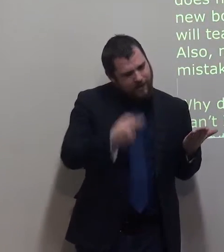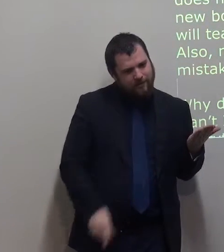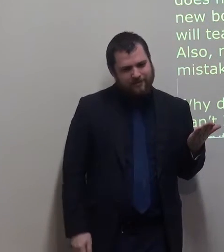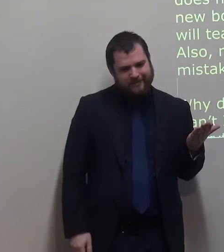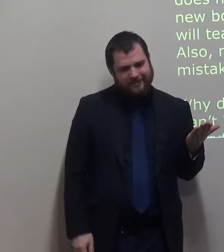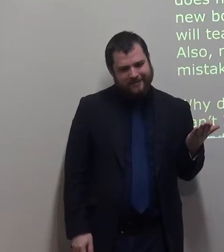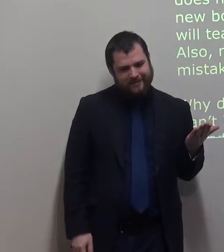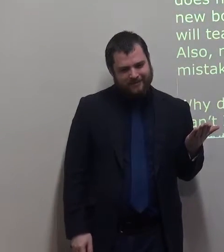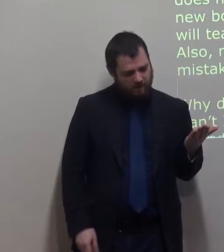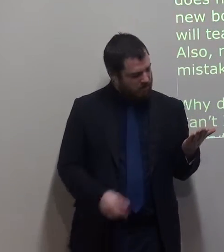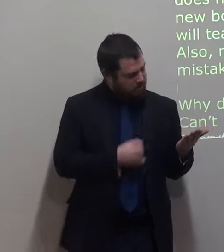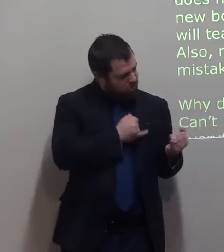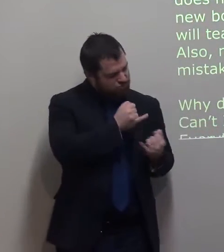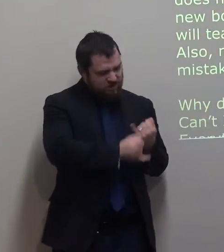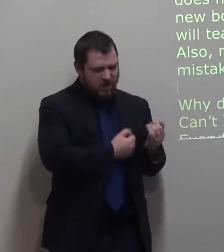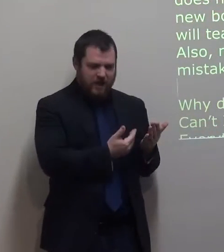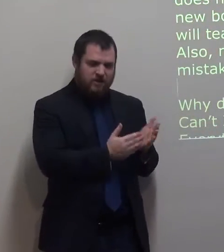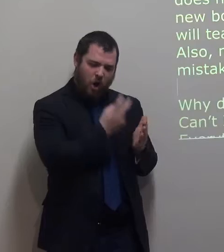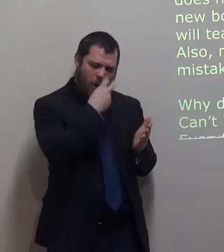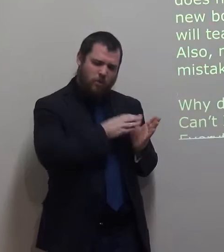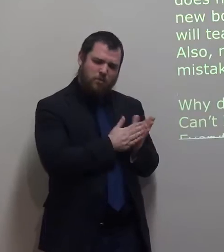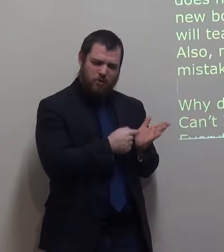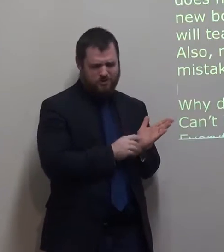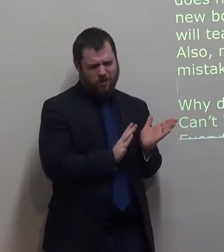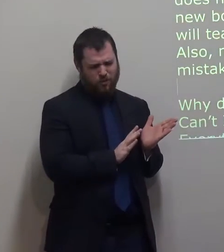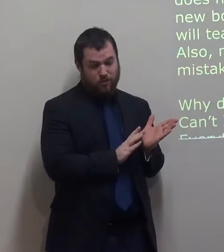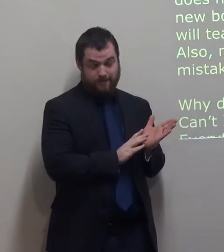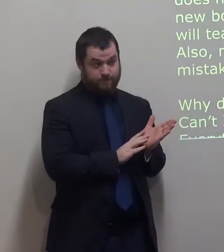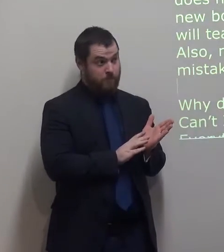Also, many new books have mistakes, so I must prepare them.